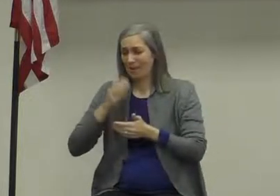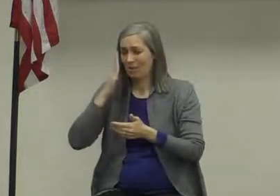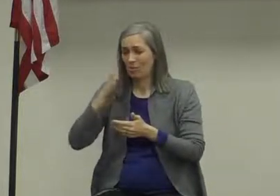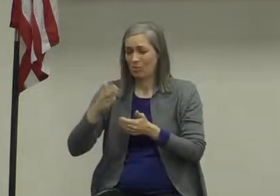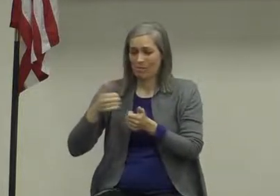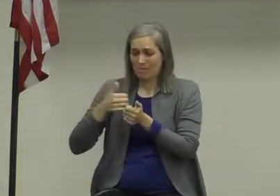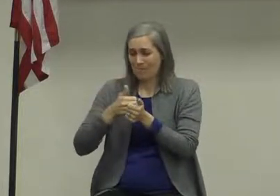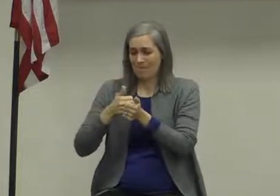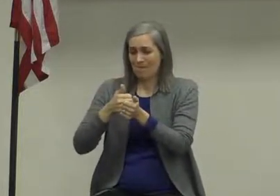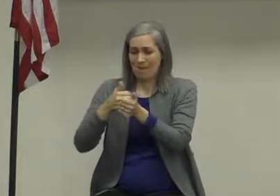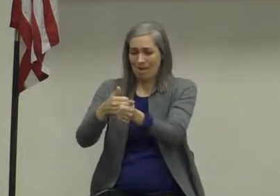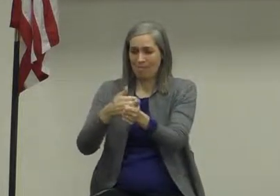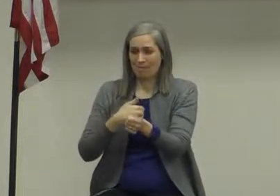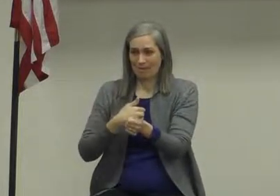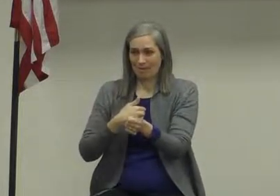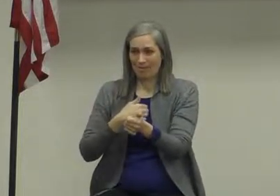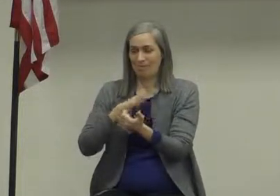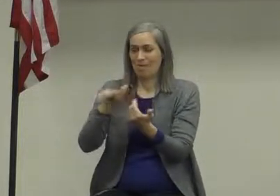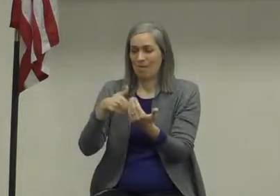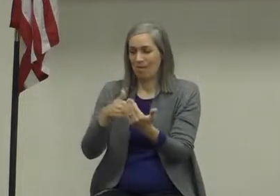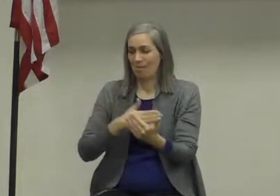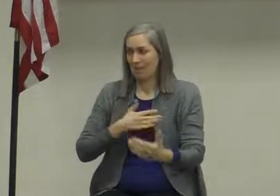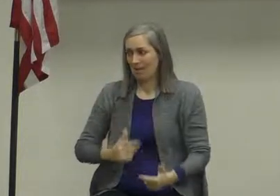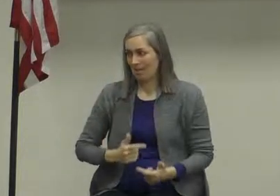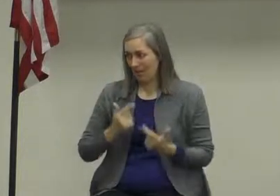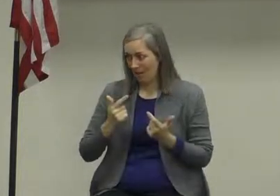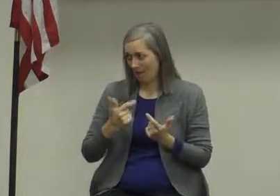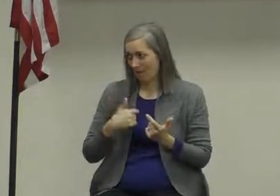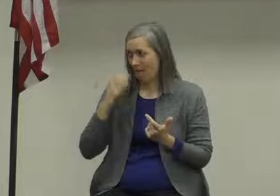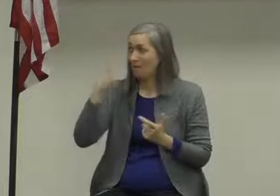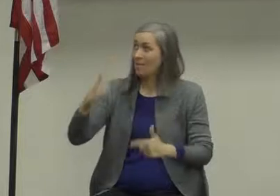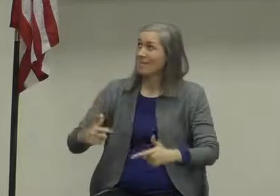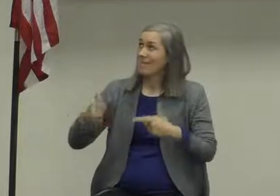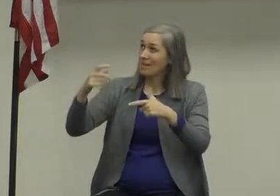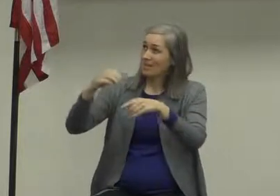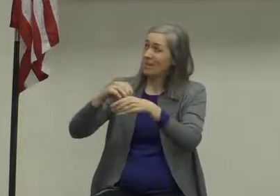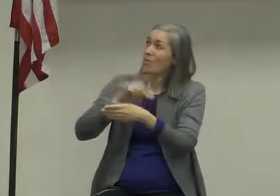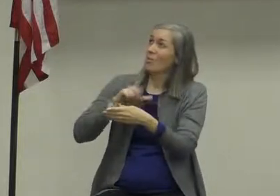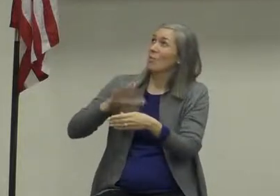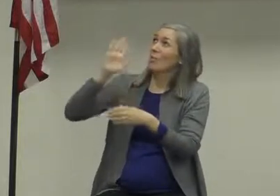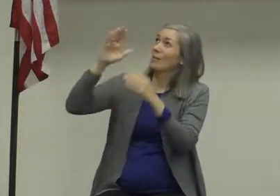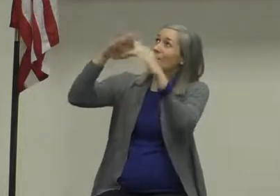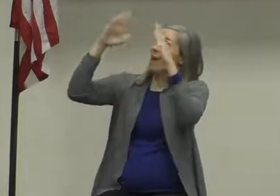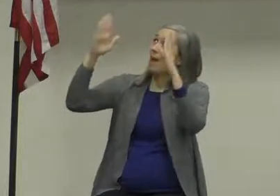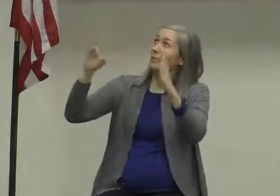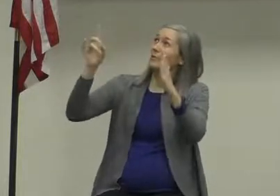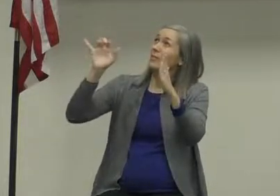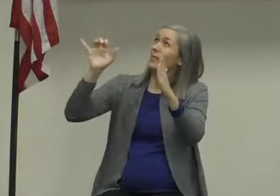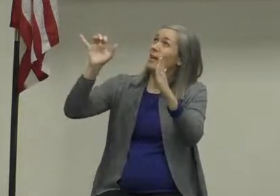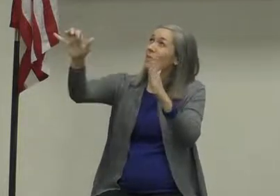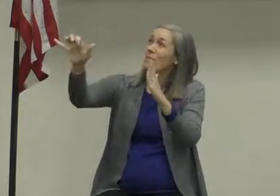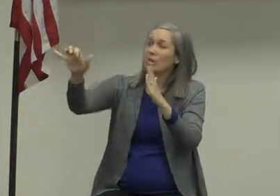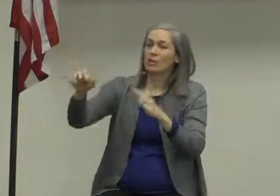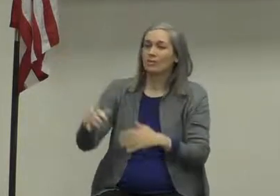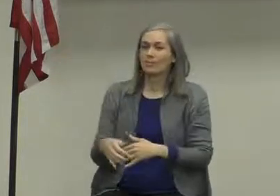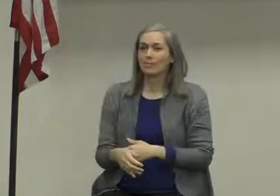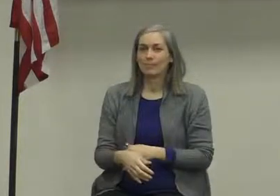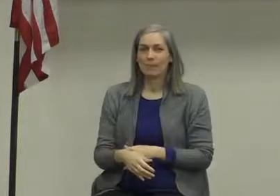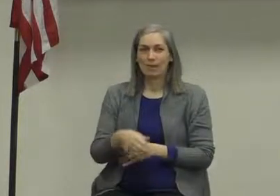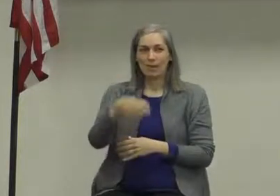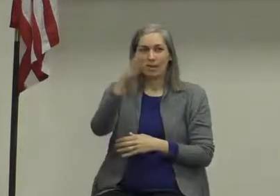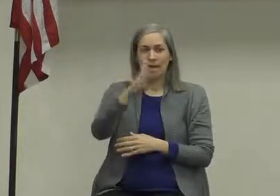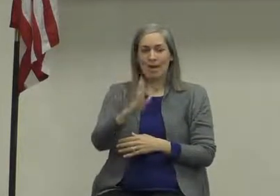days of my life and i will dwell in the house of the lord forever god bless the word